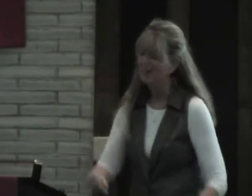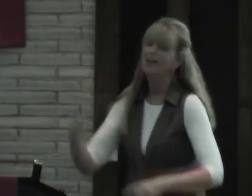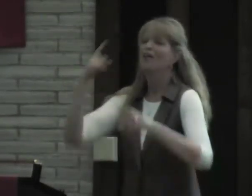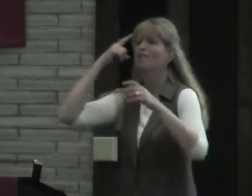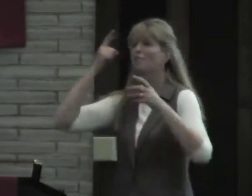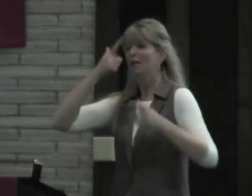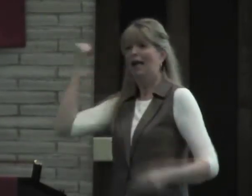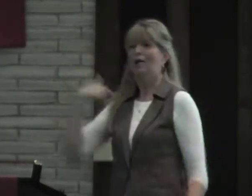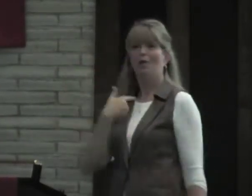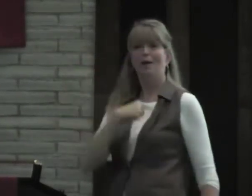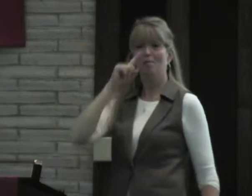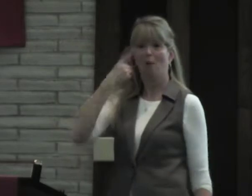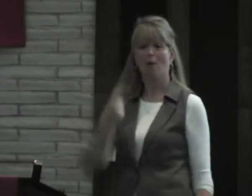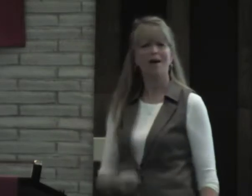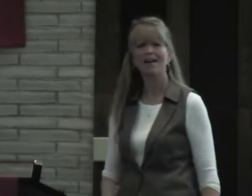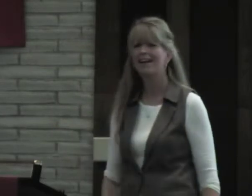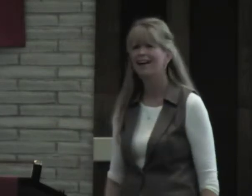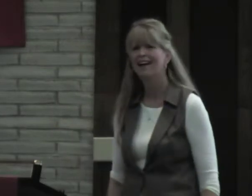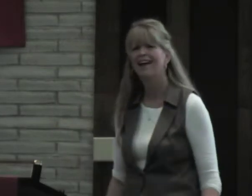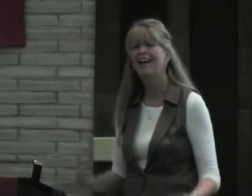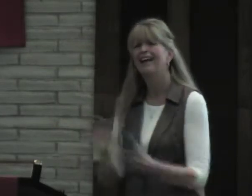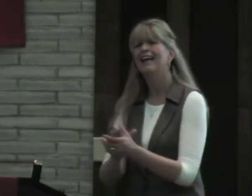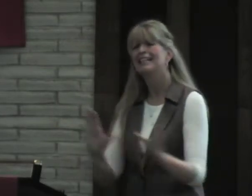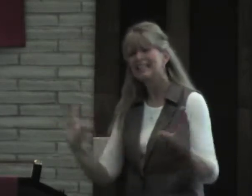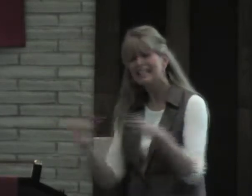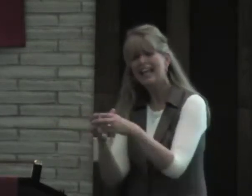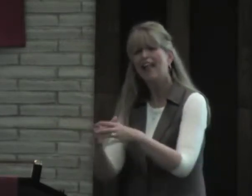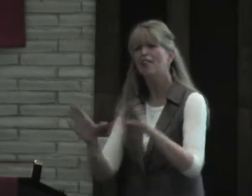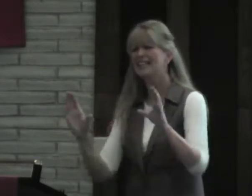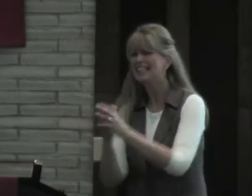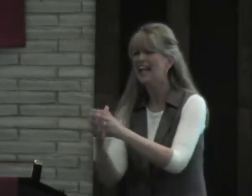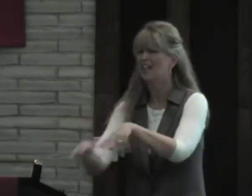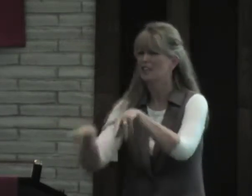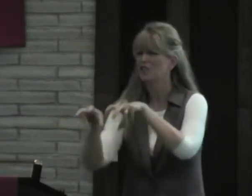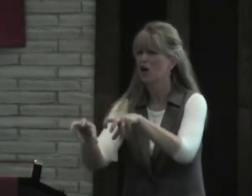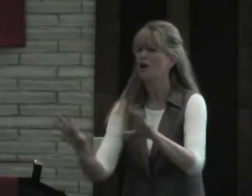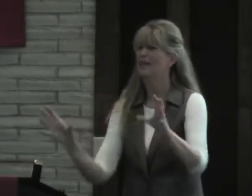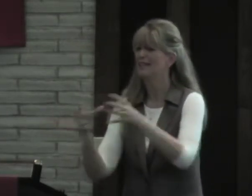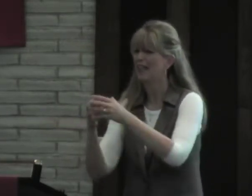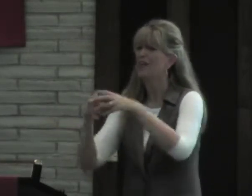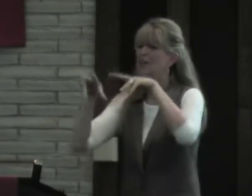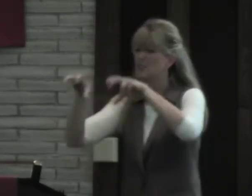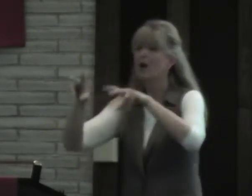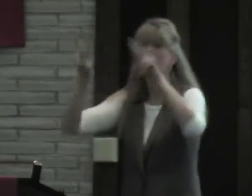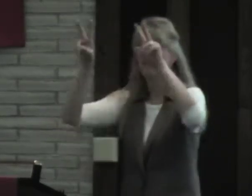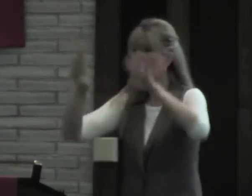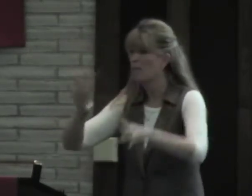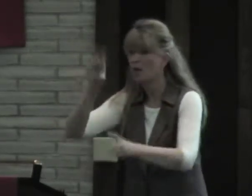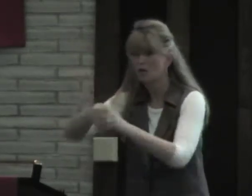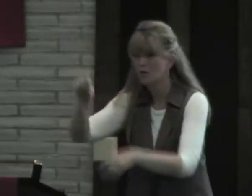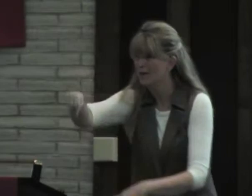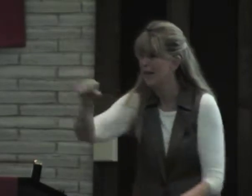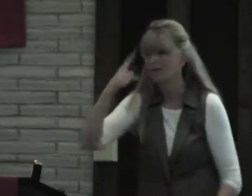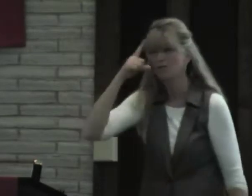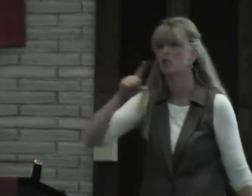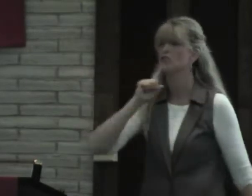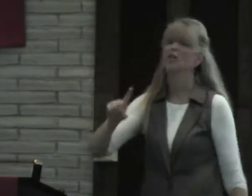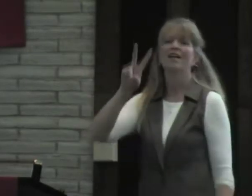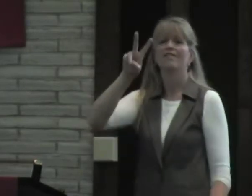For fun? Yes, for fun. But it's not because we're bored. It's because we need to come together and charge. Volleyball tonight,